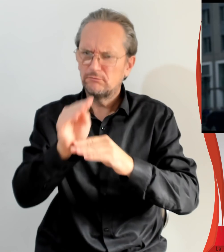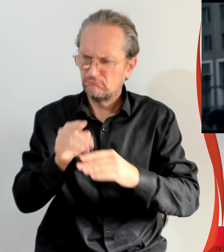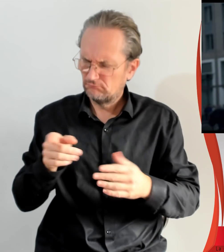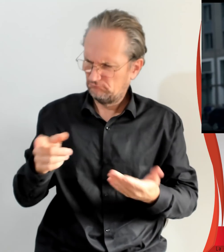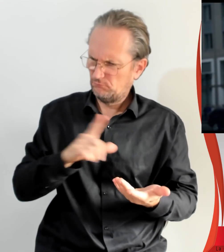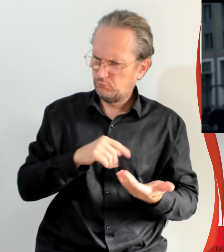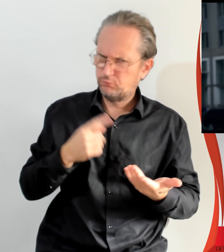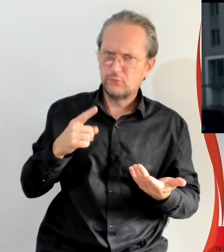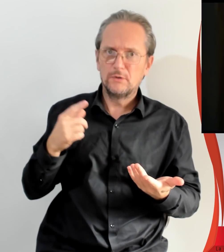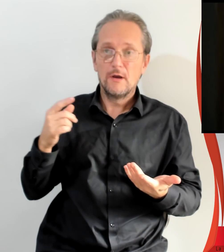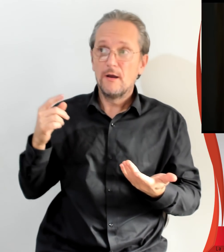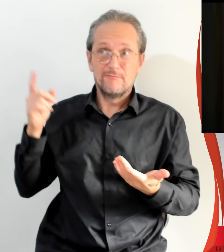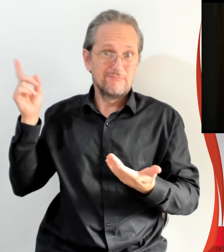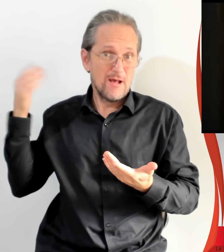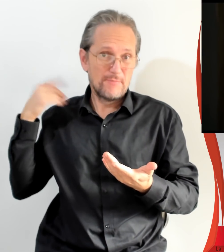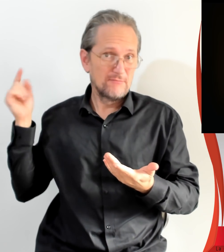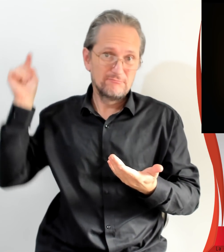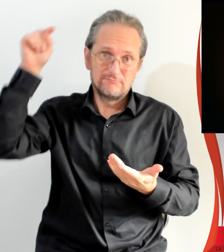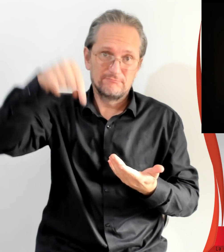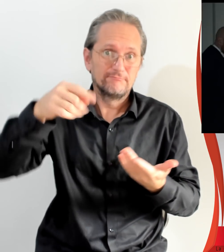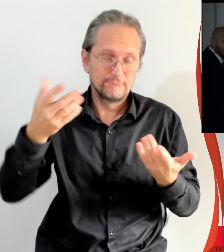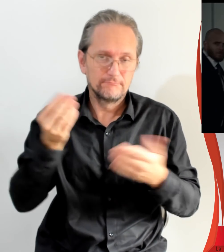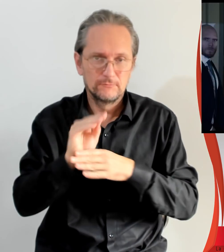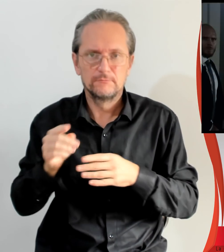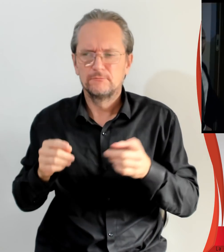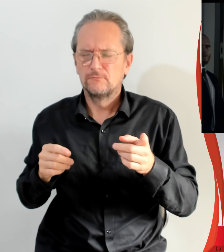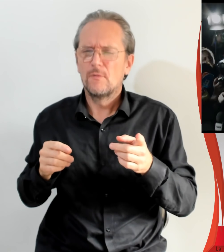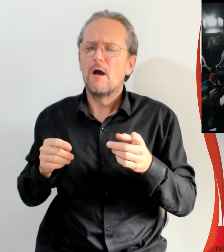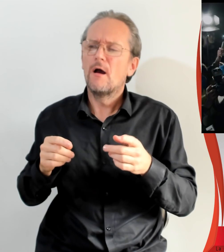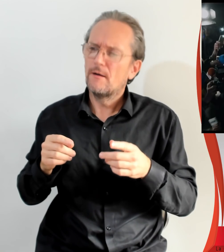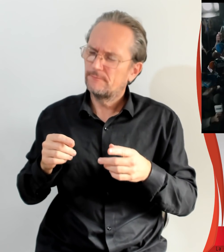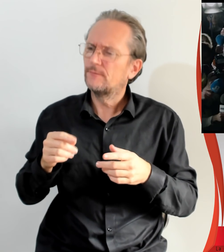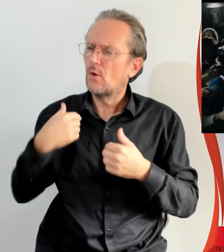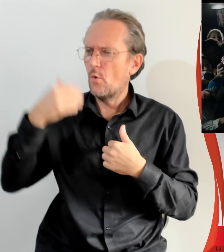Something went badly wrong and we need to find out what It's the only way we will get through this